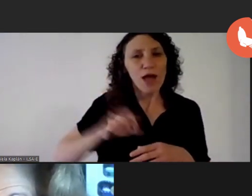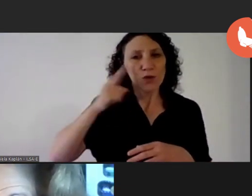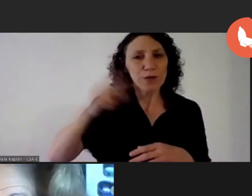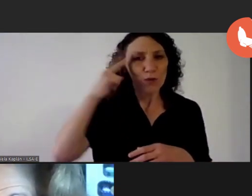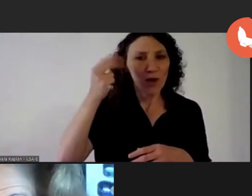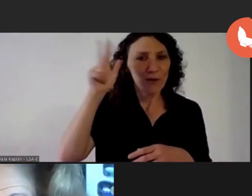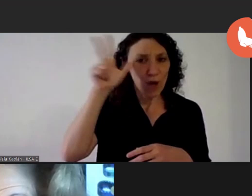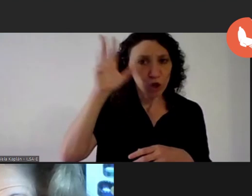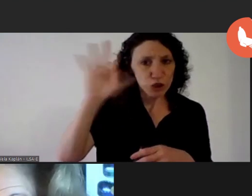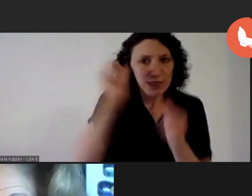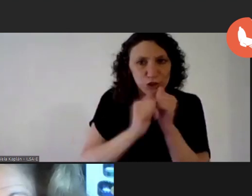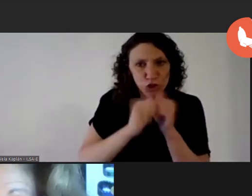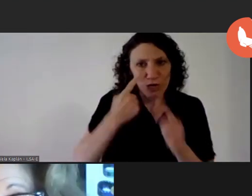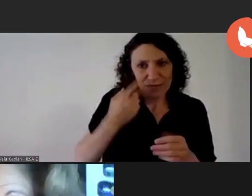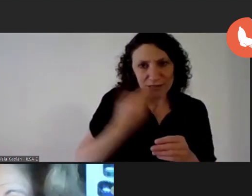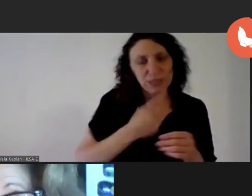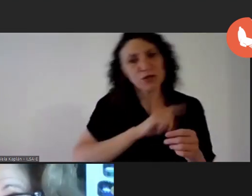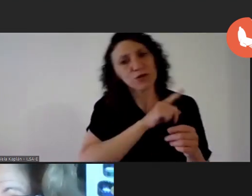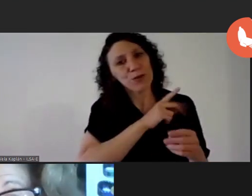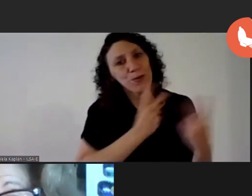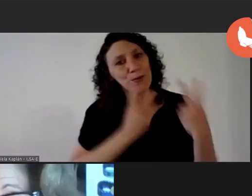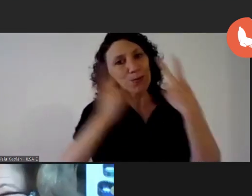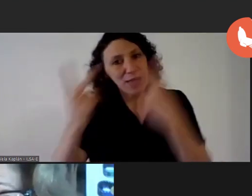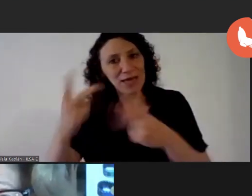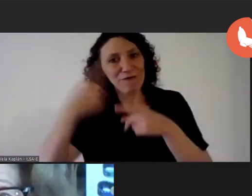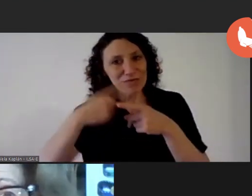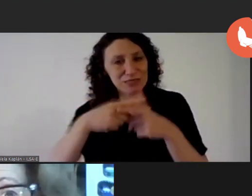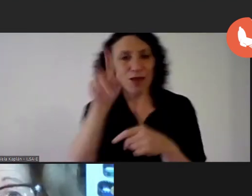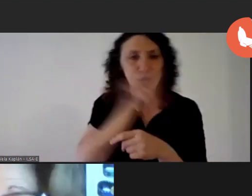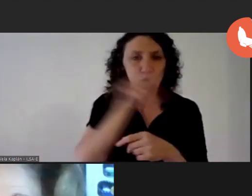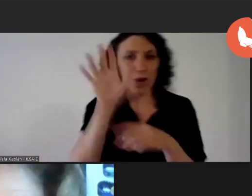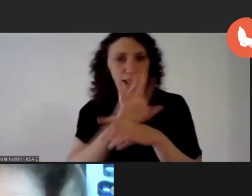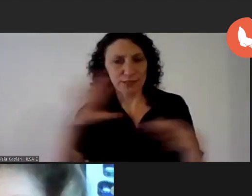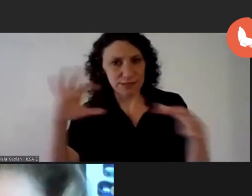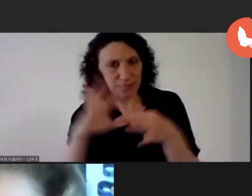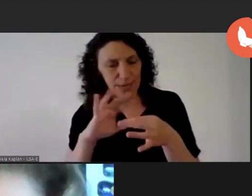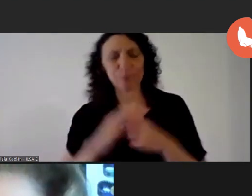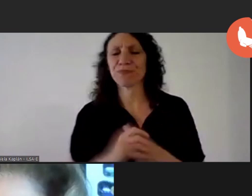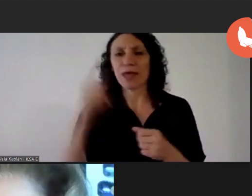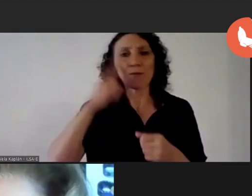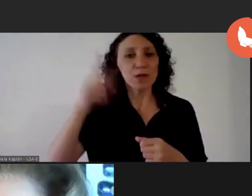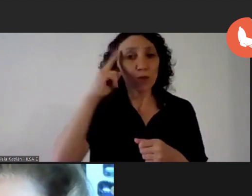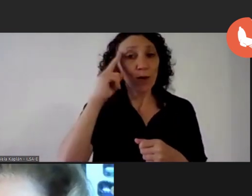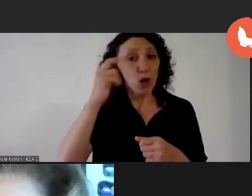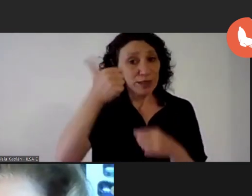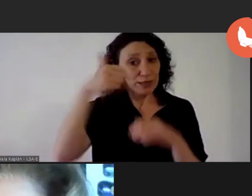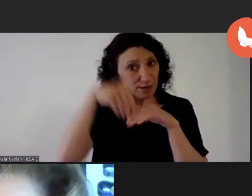by the end of the 80s to the festival women and cinema and from 1996